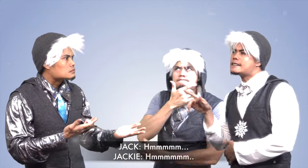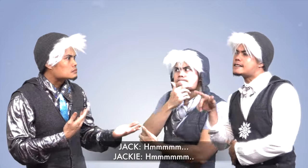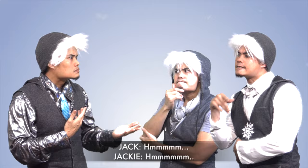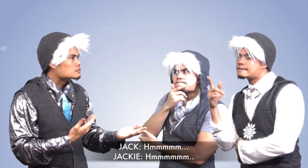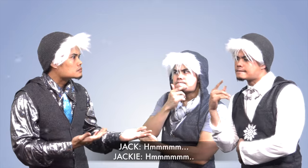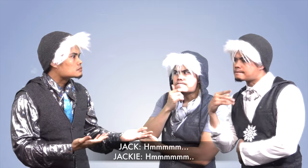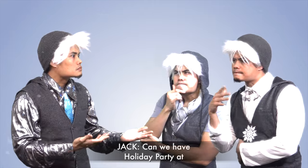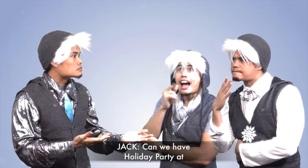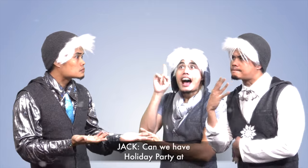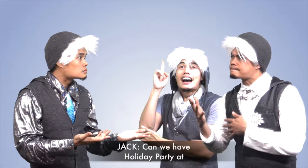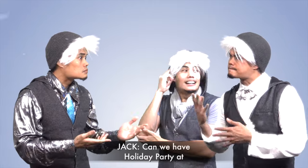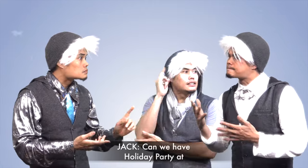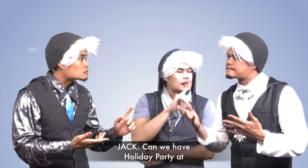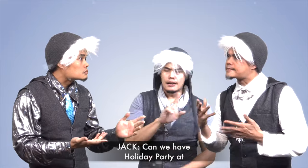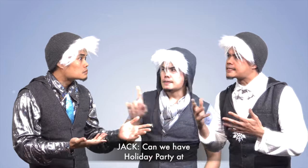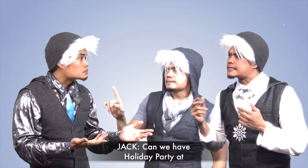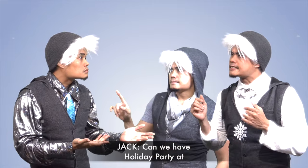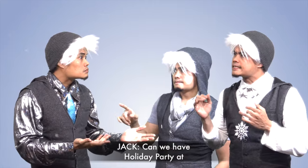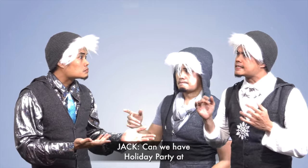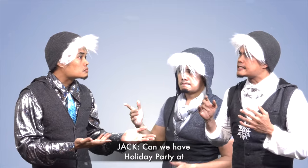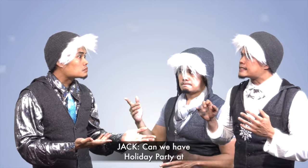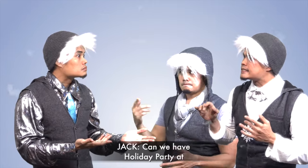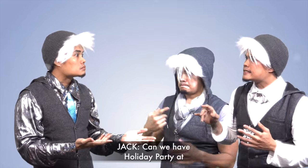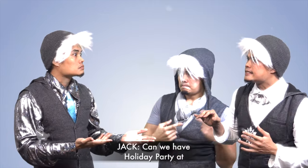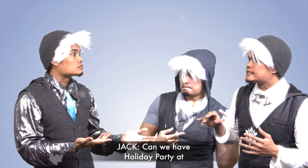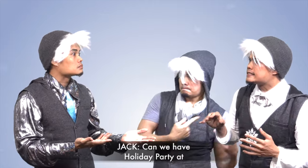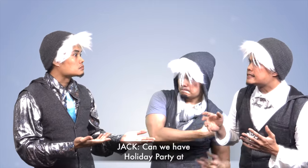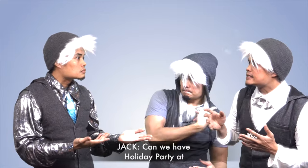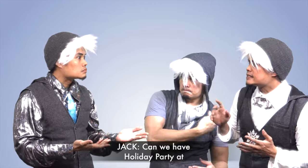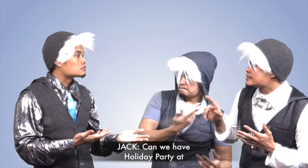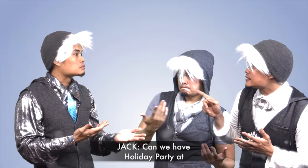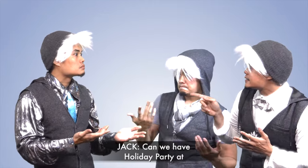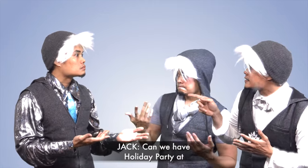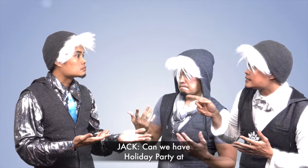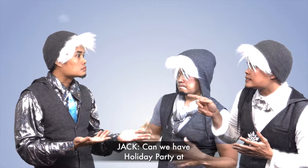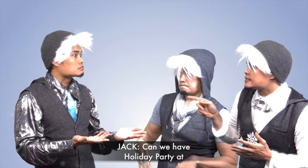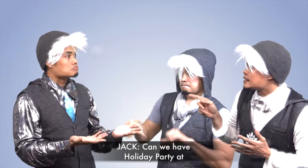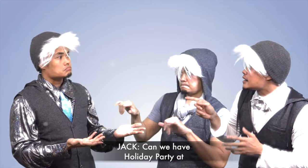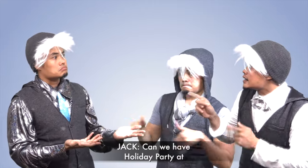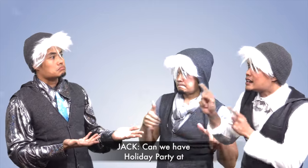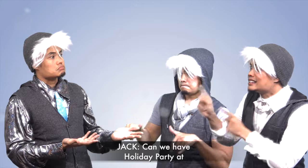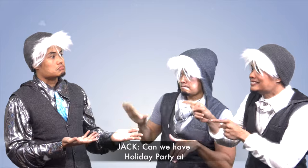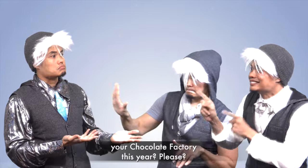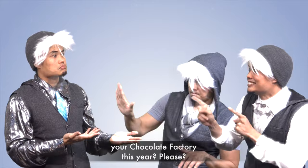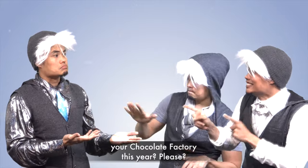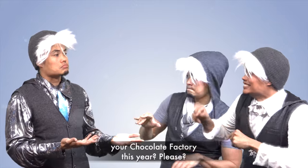Hmm. Hey, can we have the holiday party at your